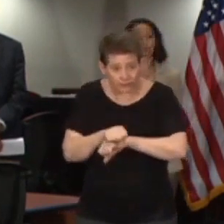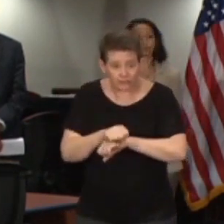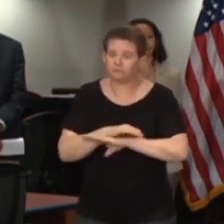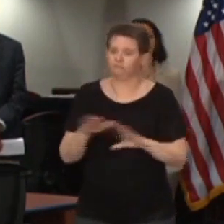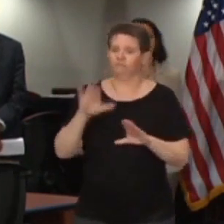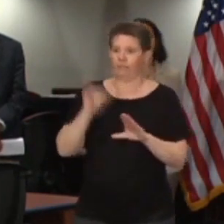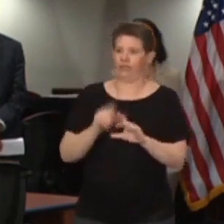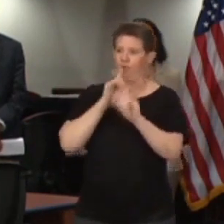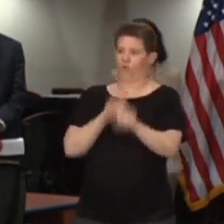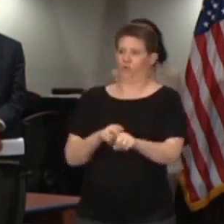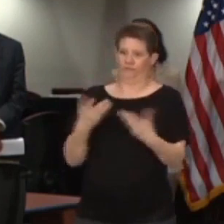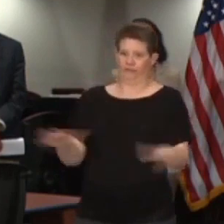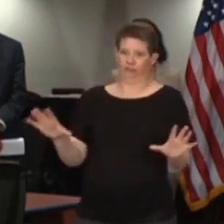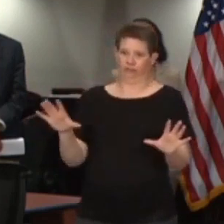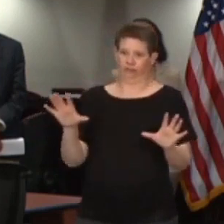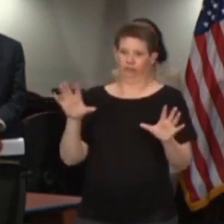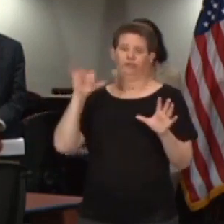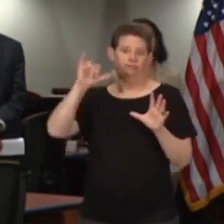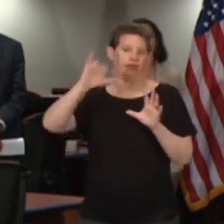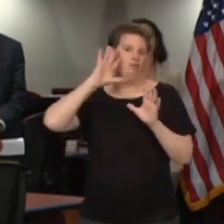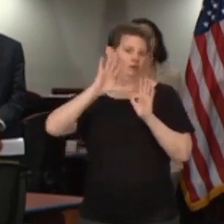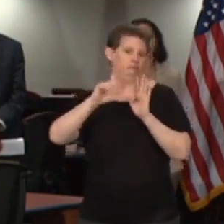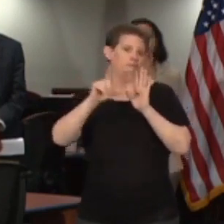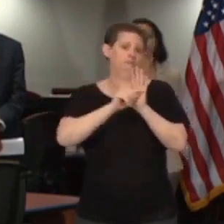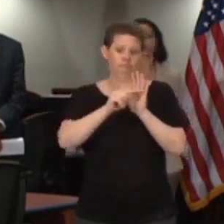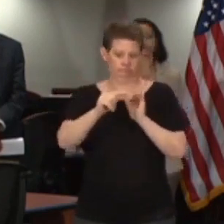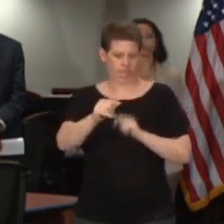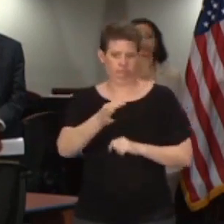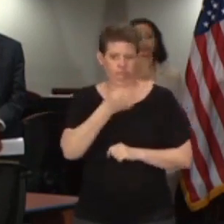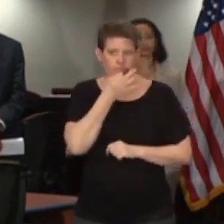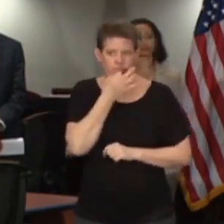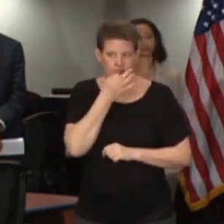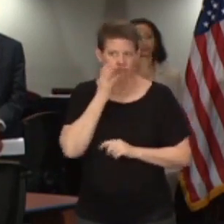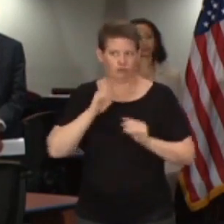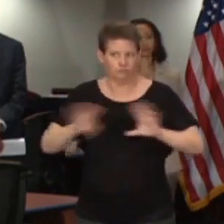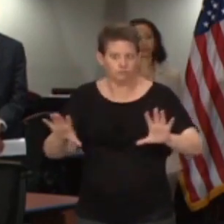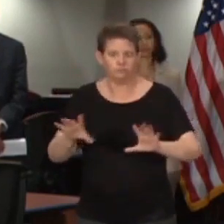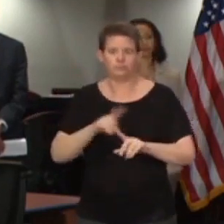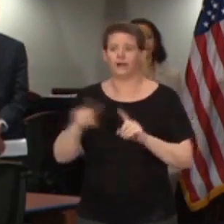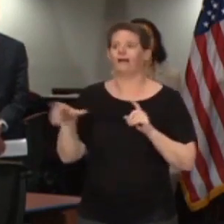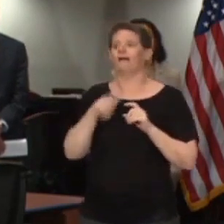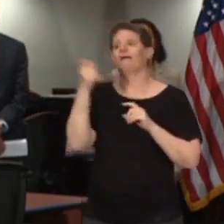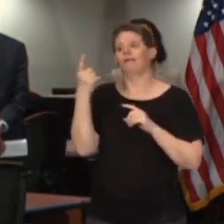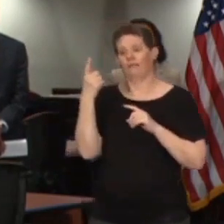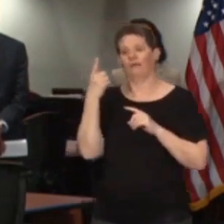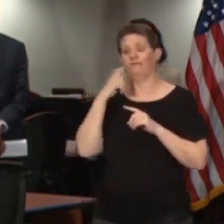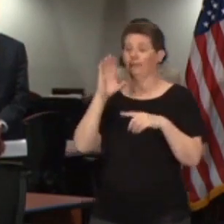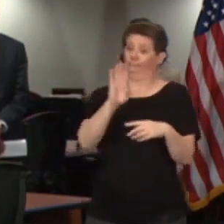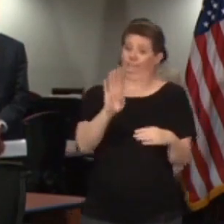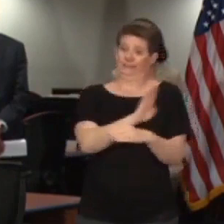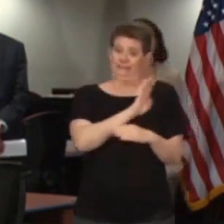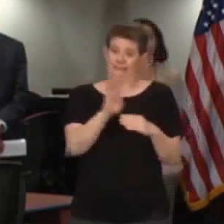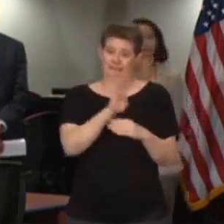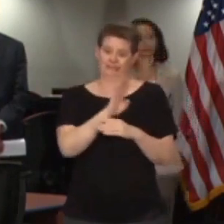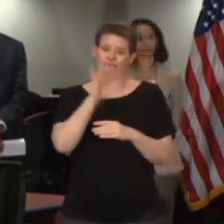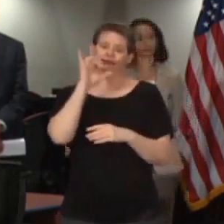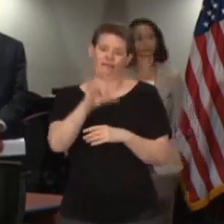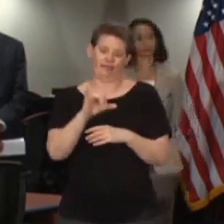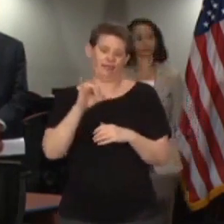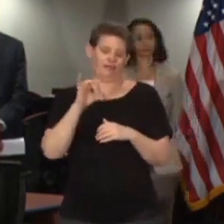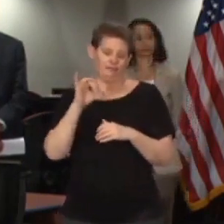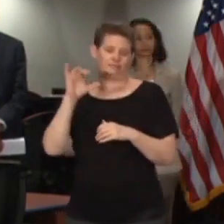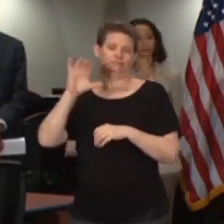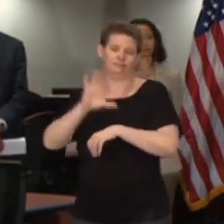order for right now. And it'll be published very soon. But the other one for the businesses takes place